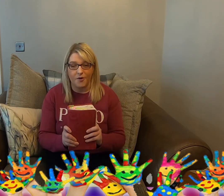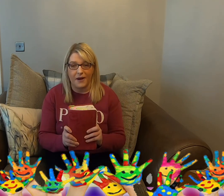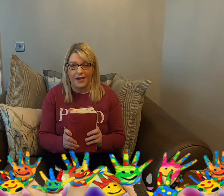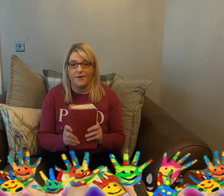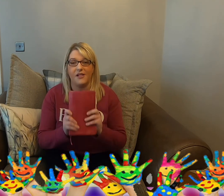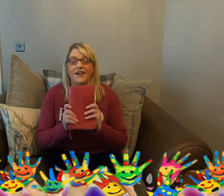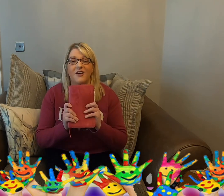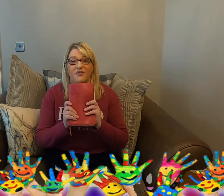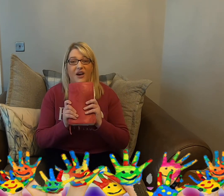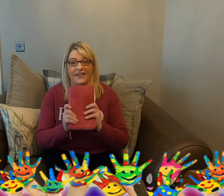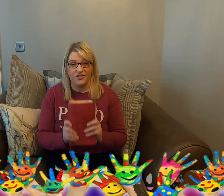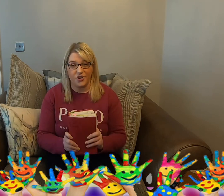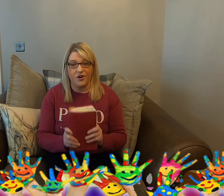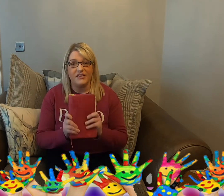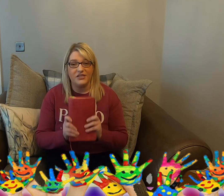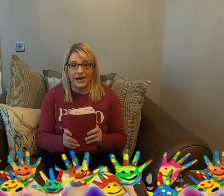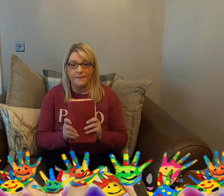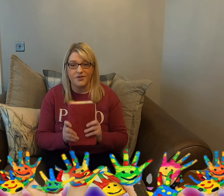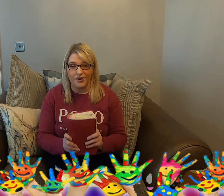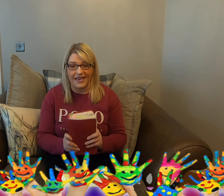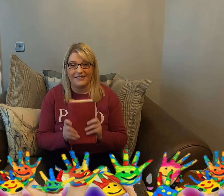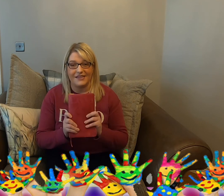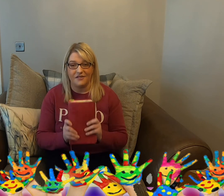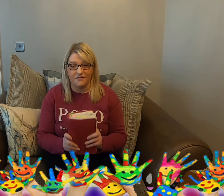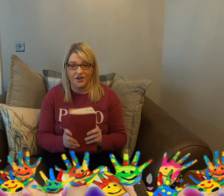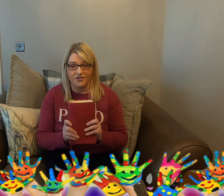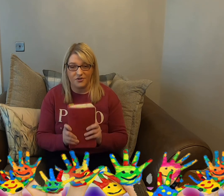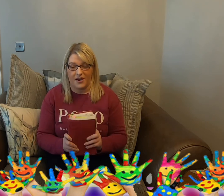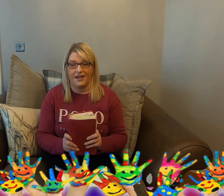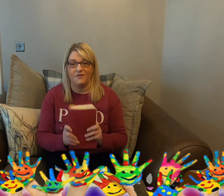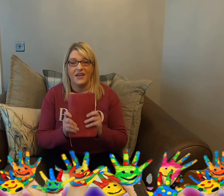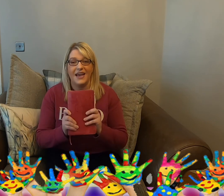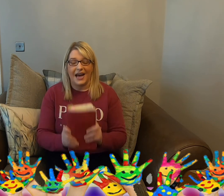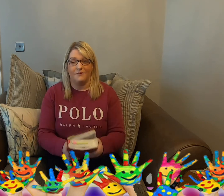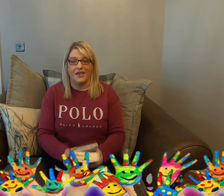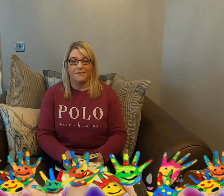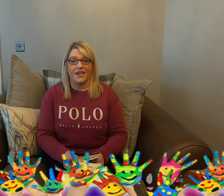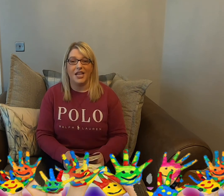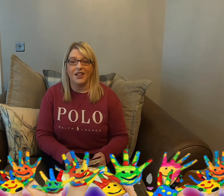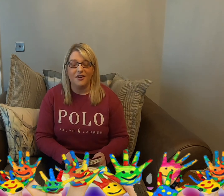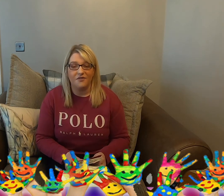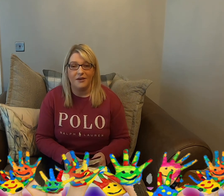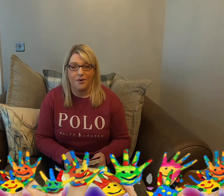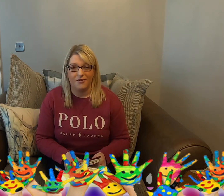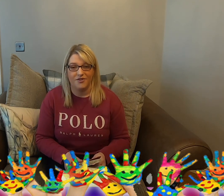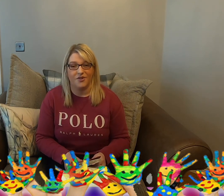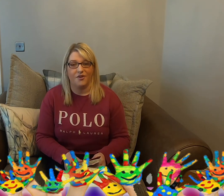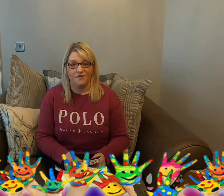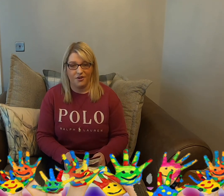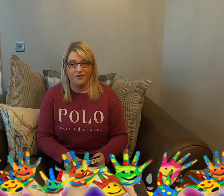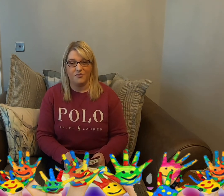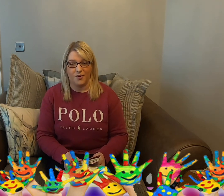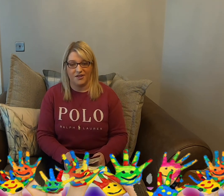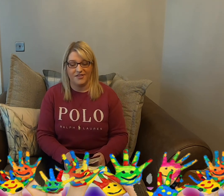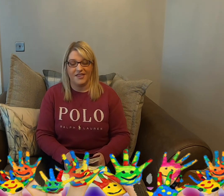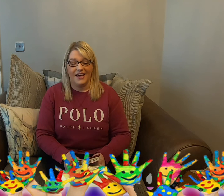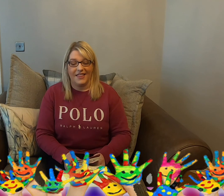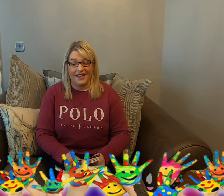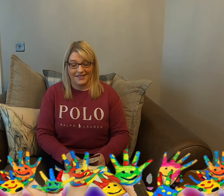your Bible, find John chapter 8 and verse 12 and make me a lovely poster of those words that